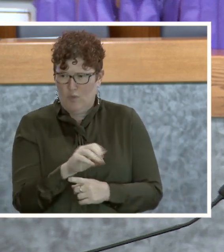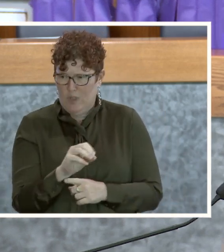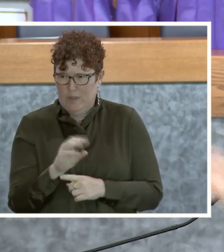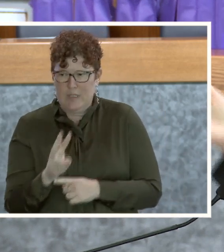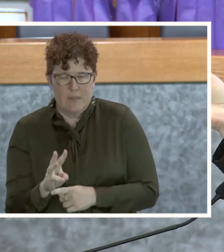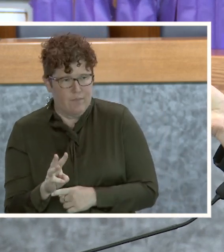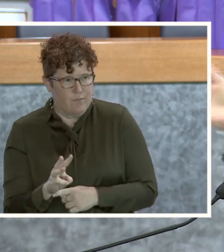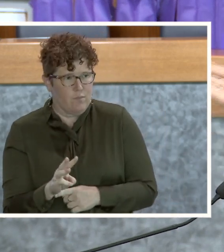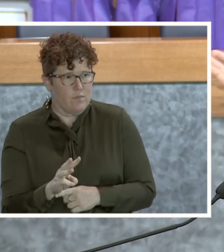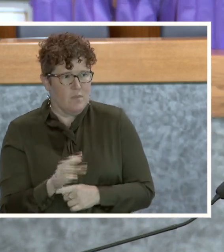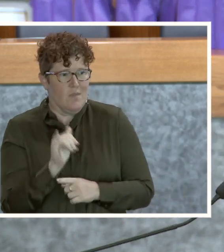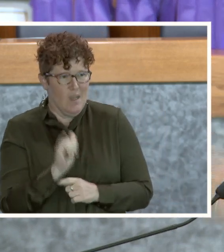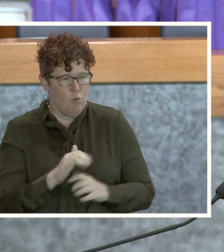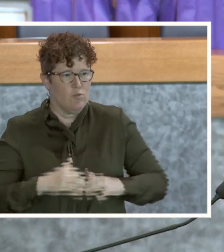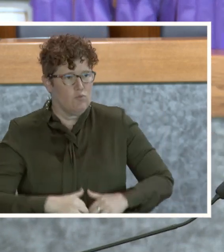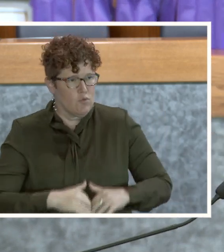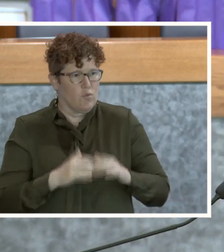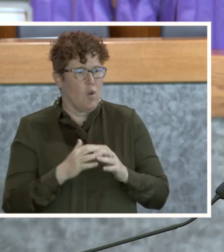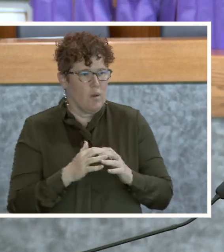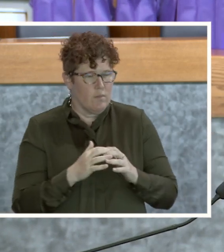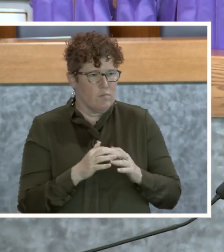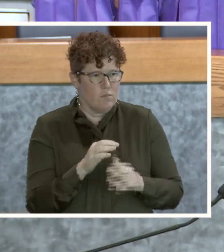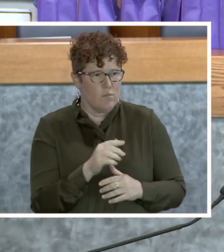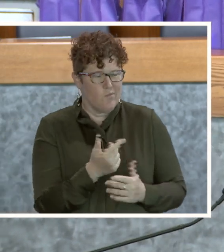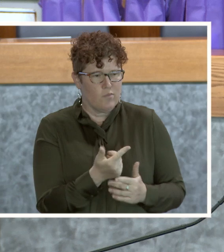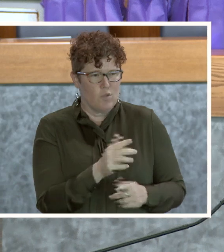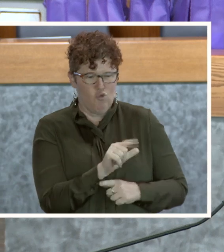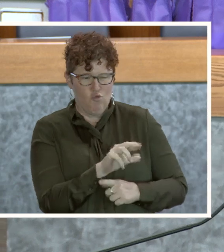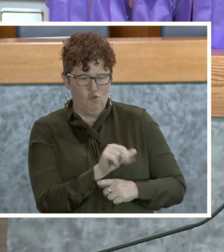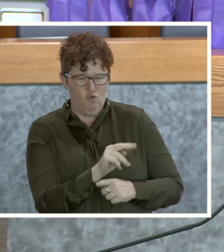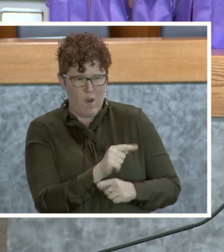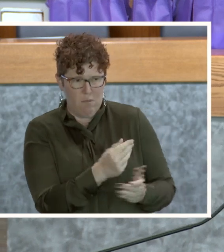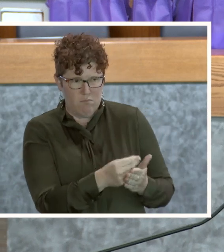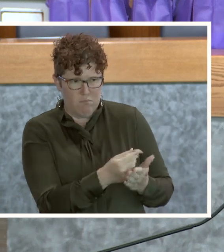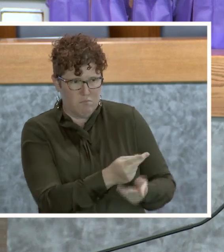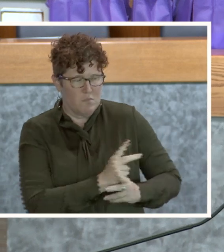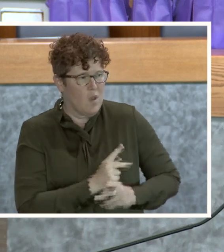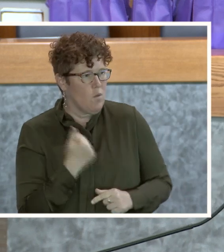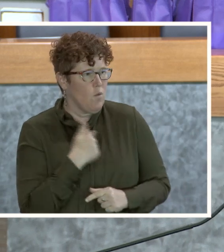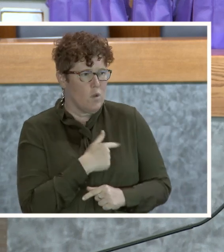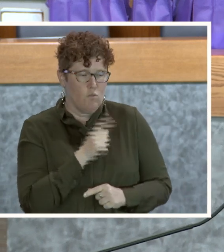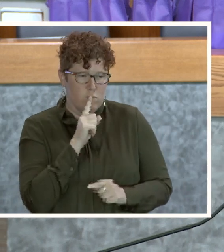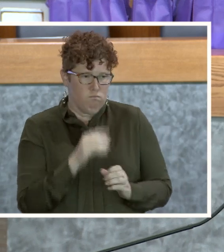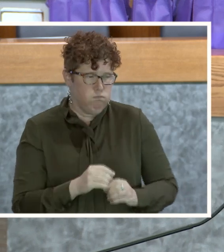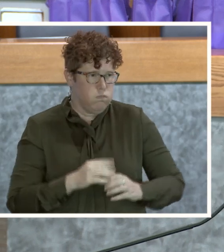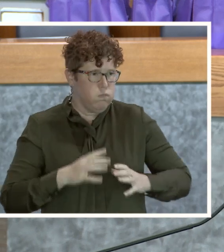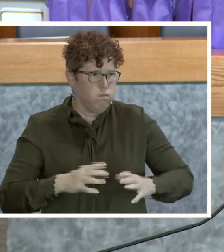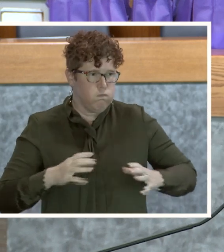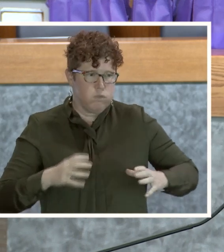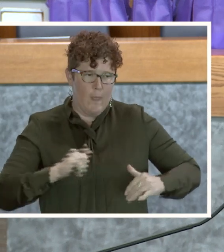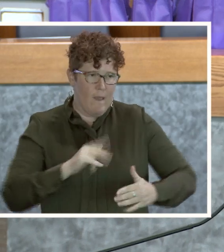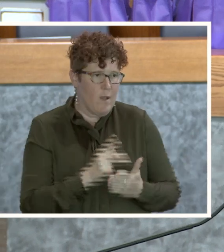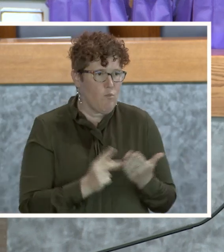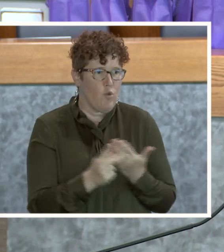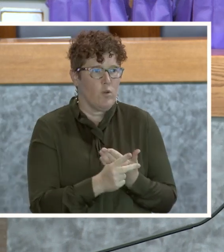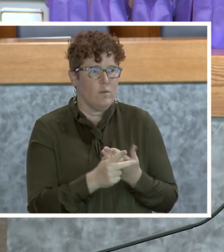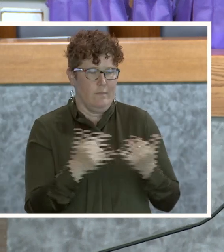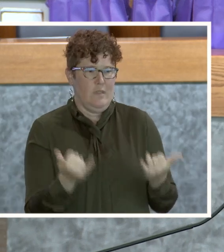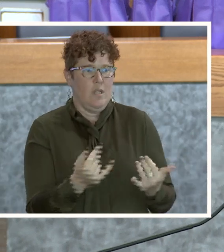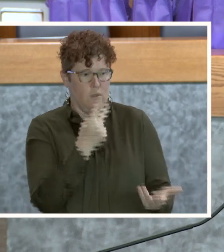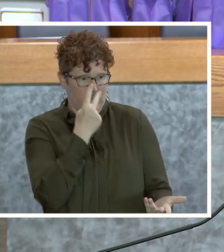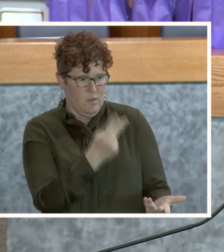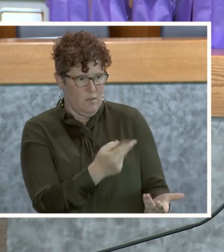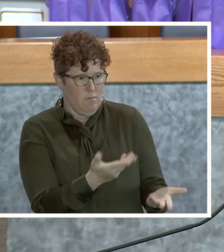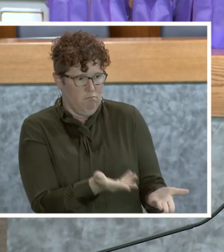And that was a startup implementation grant. And we have grown that program over the years to what it is today.